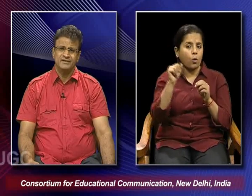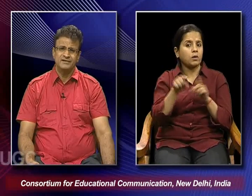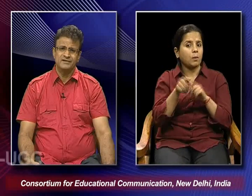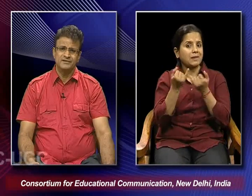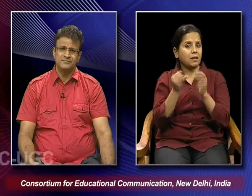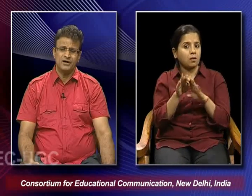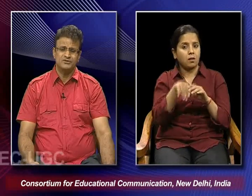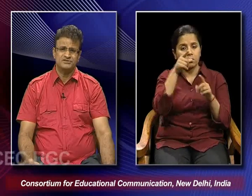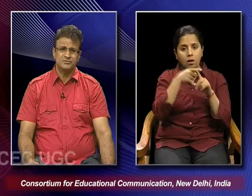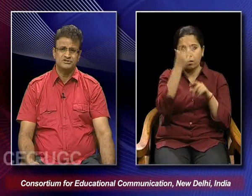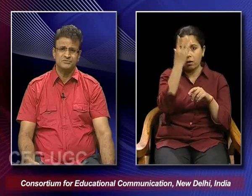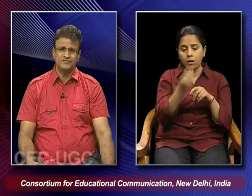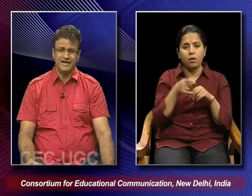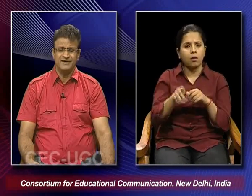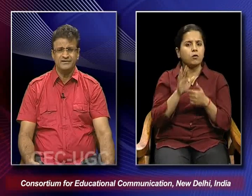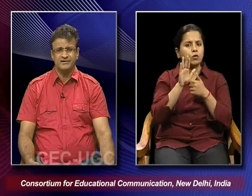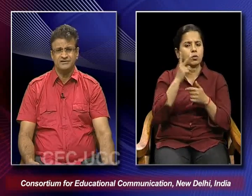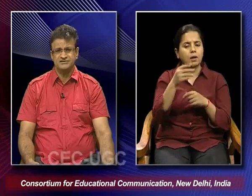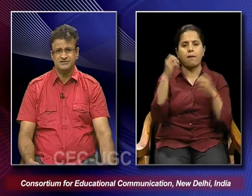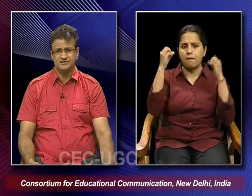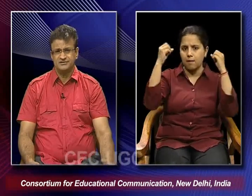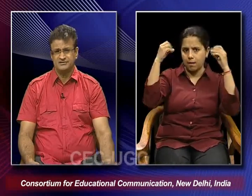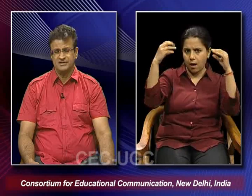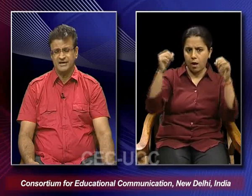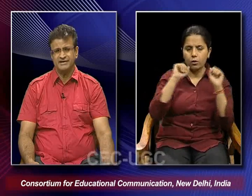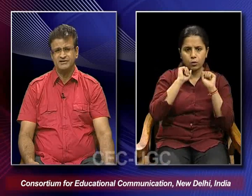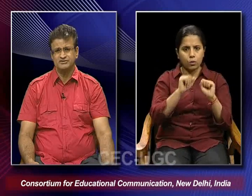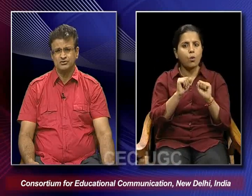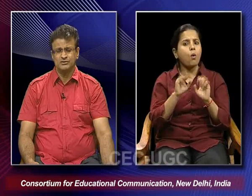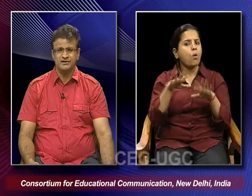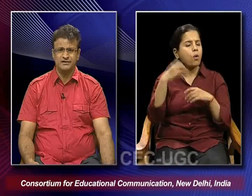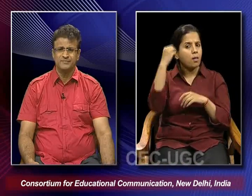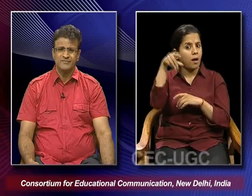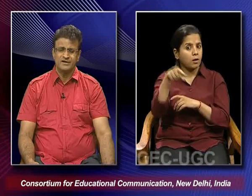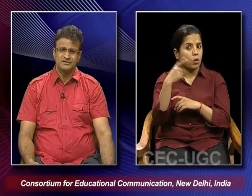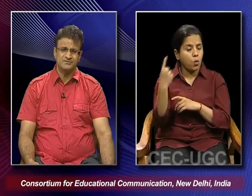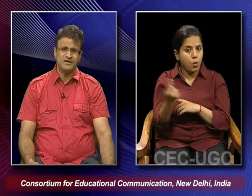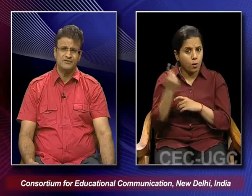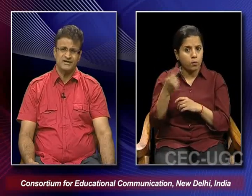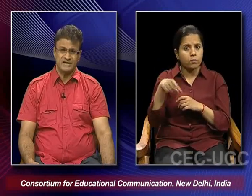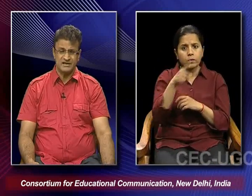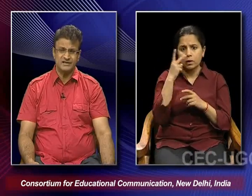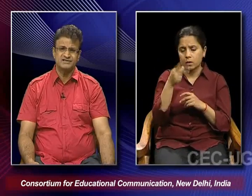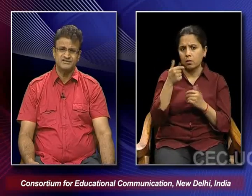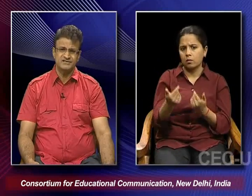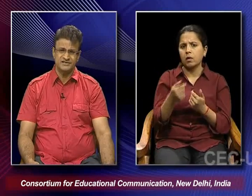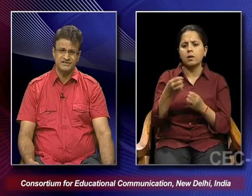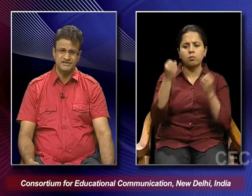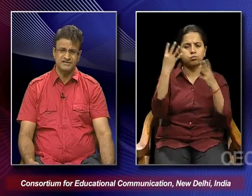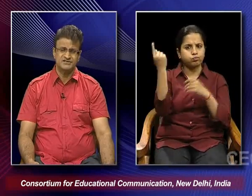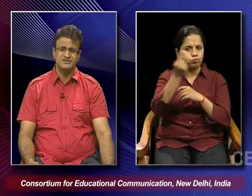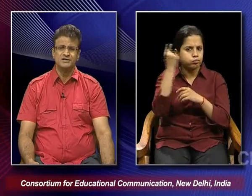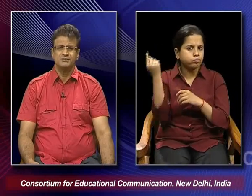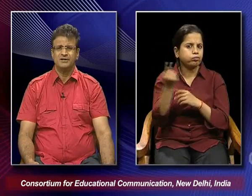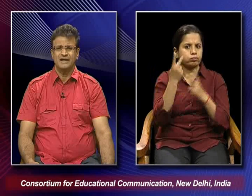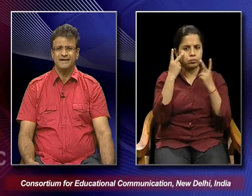And how the symbolism of light as the light is not only some kind of electricity in that